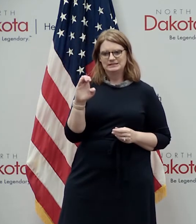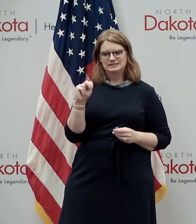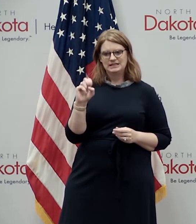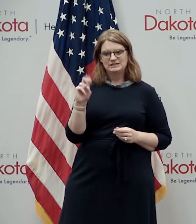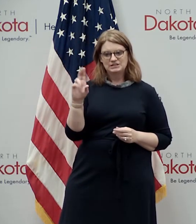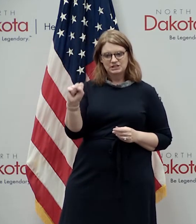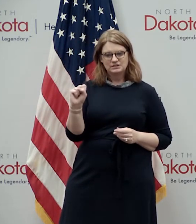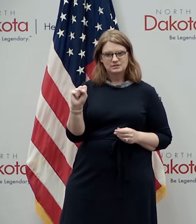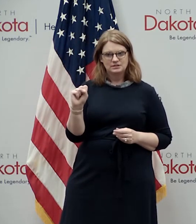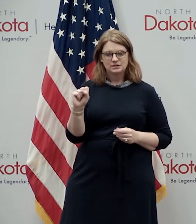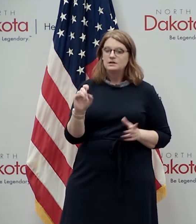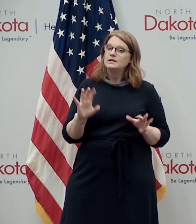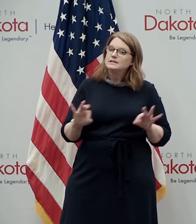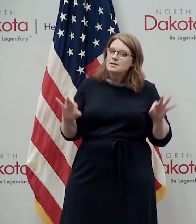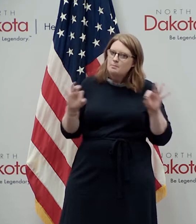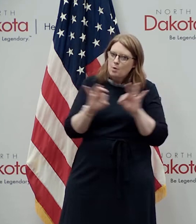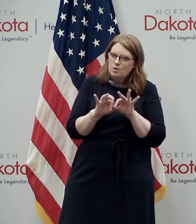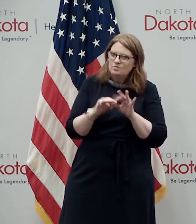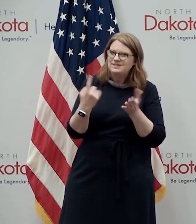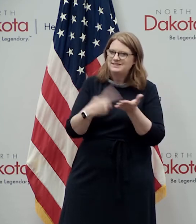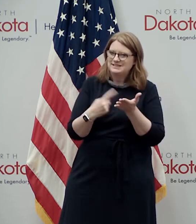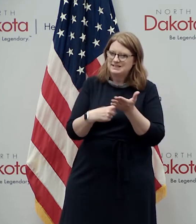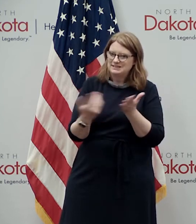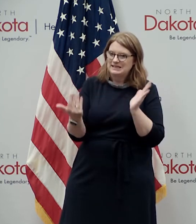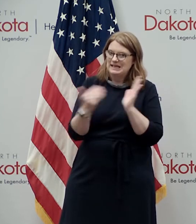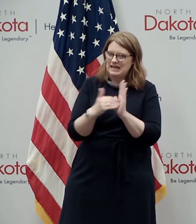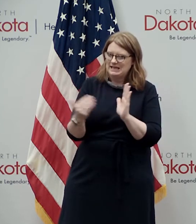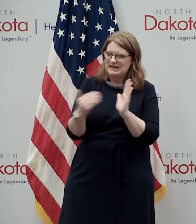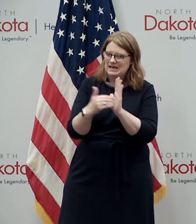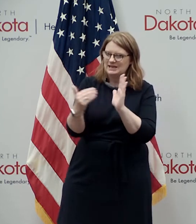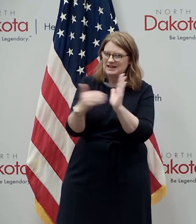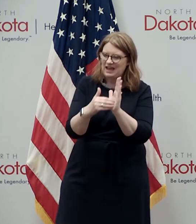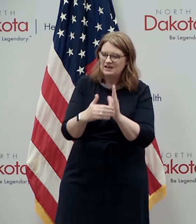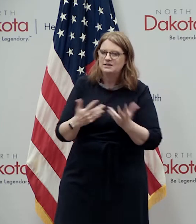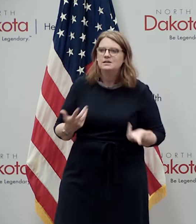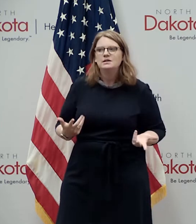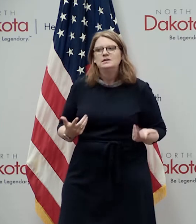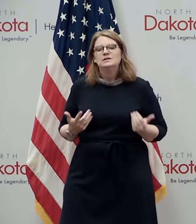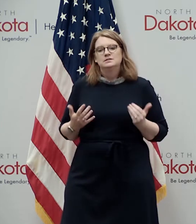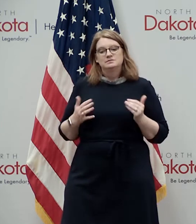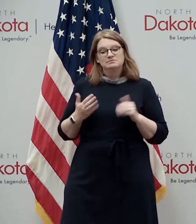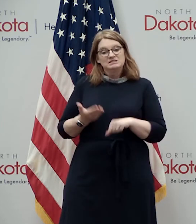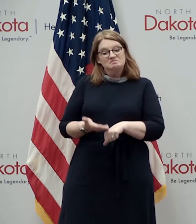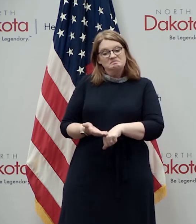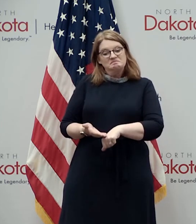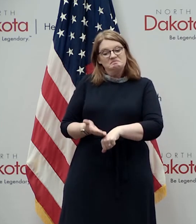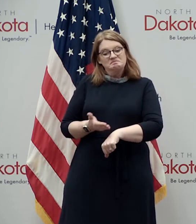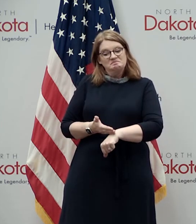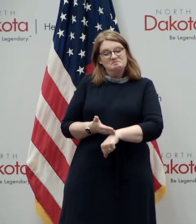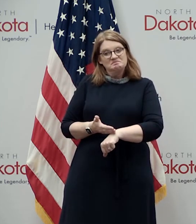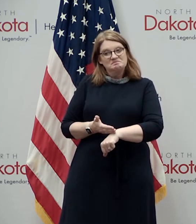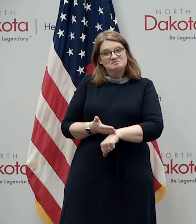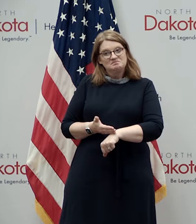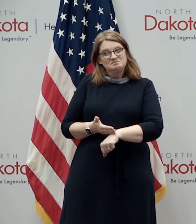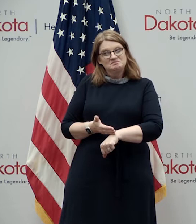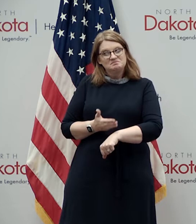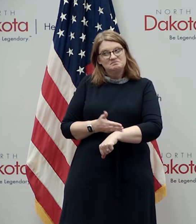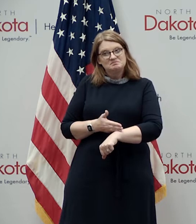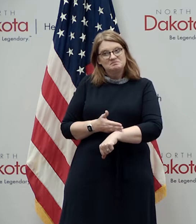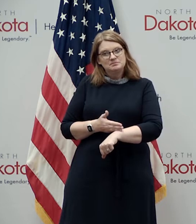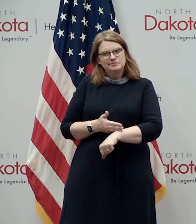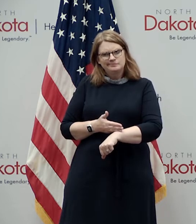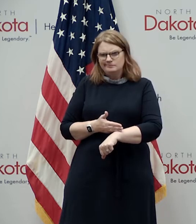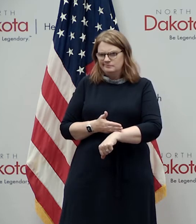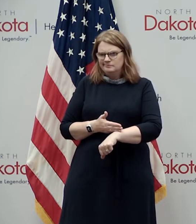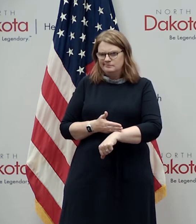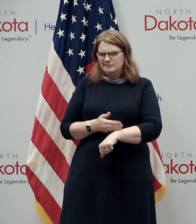this is a very important one we've talked about it multiple times uh and we've made a little uh progress but not the kind of progress we we need